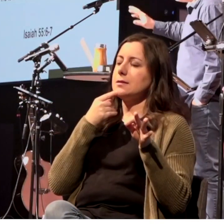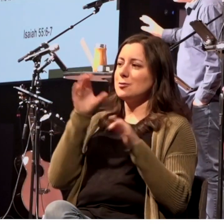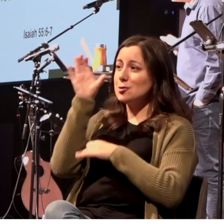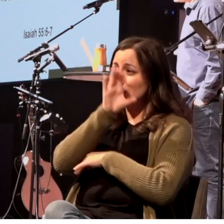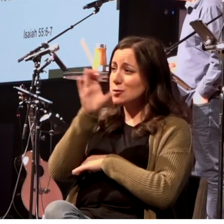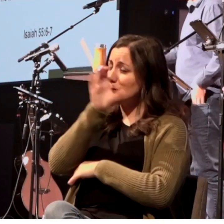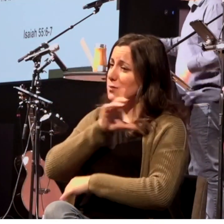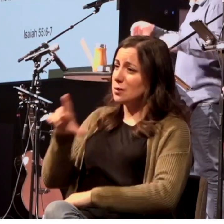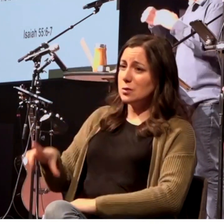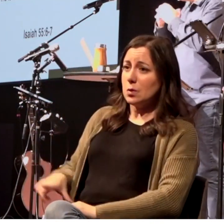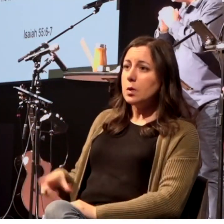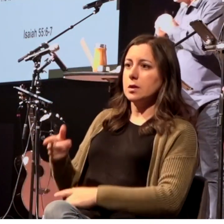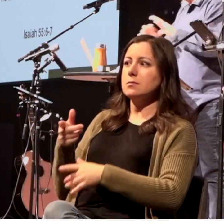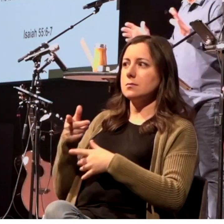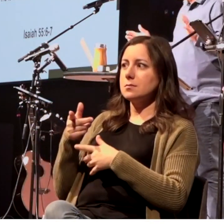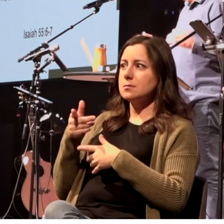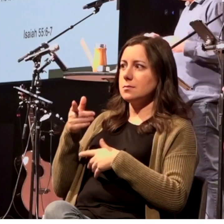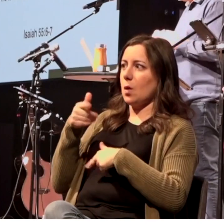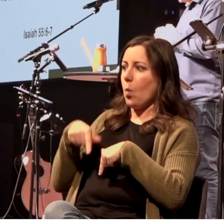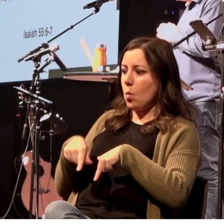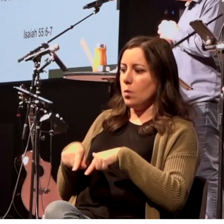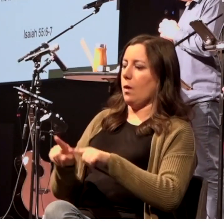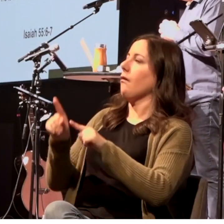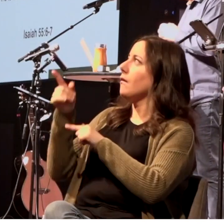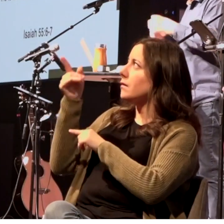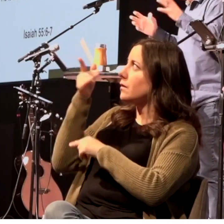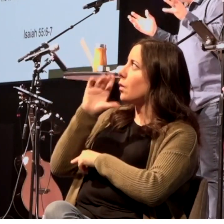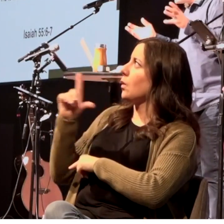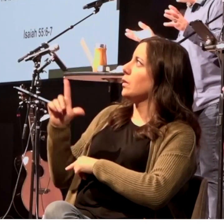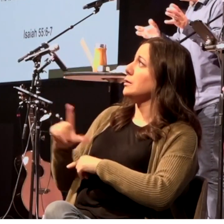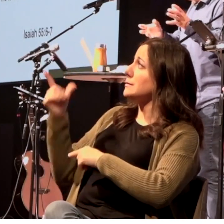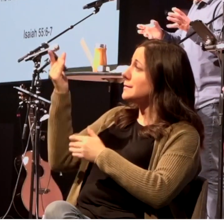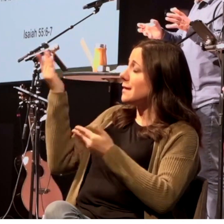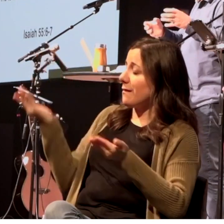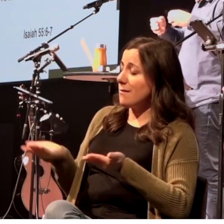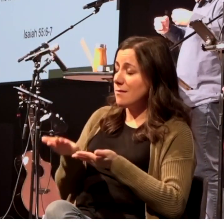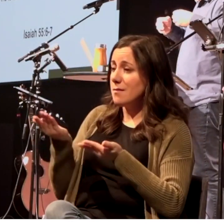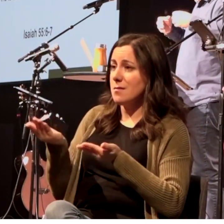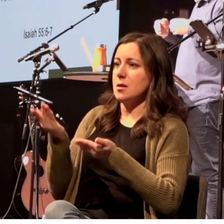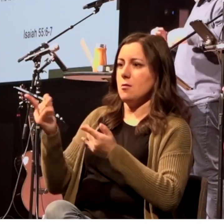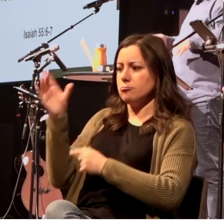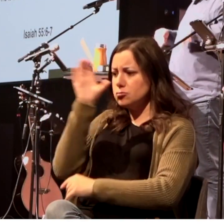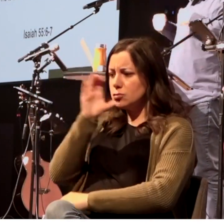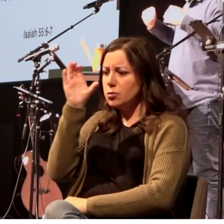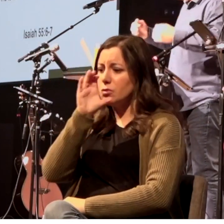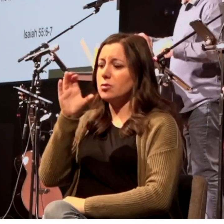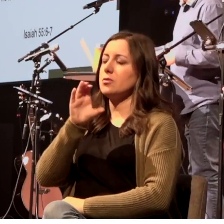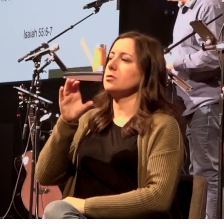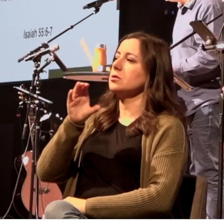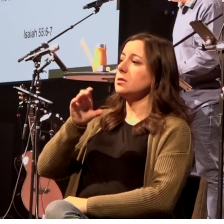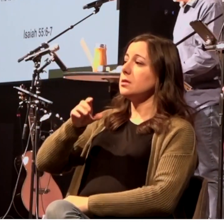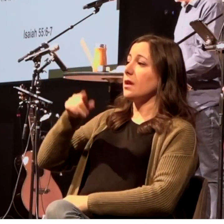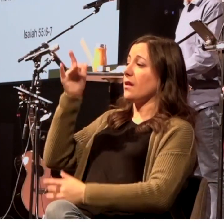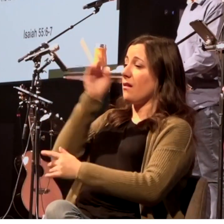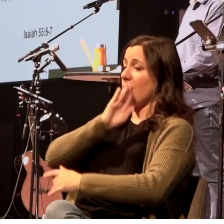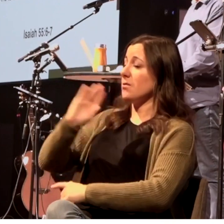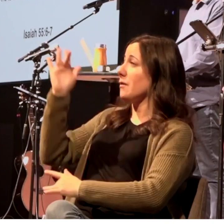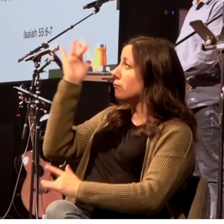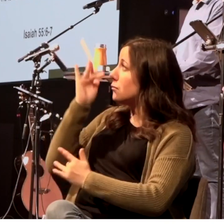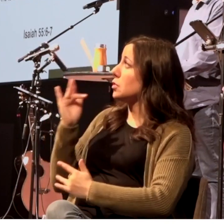wicked forsake his way and the unrighteous man his thoughts. Let him return to the Lord and he will have mercy on him and to our